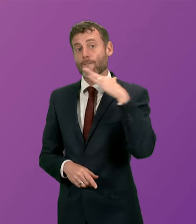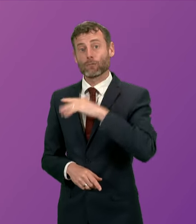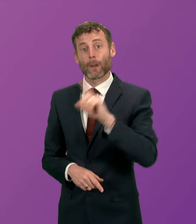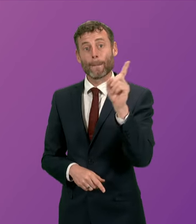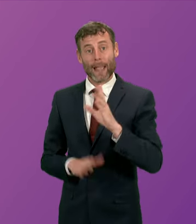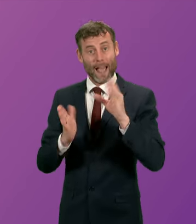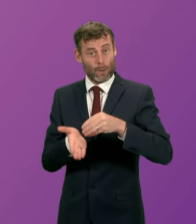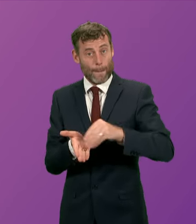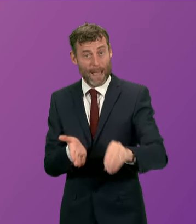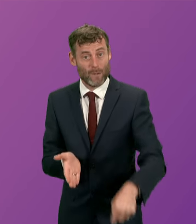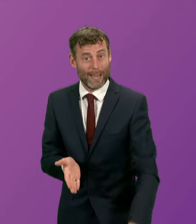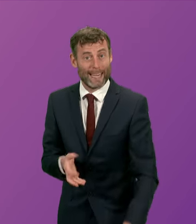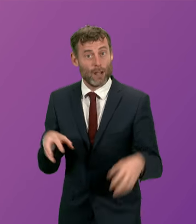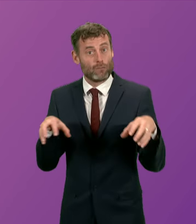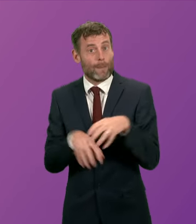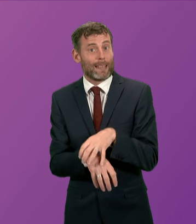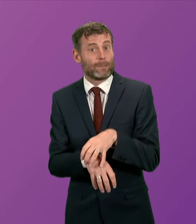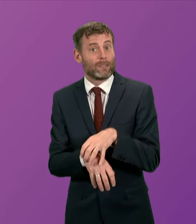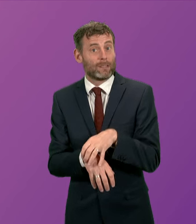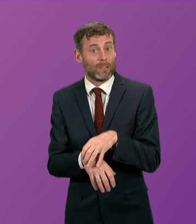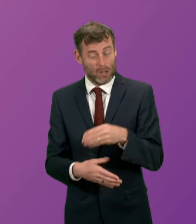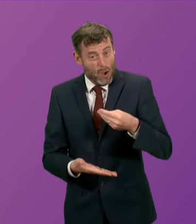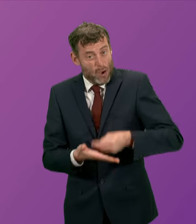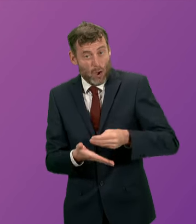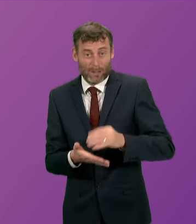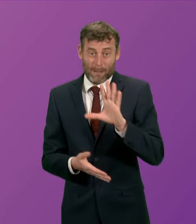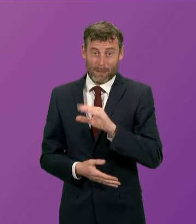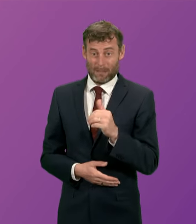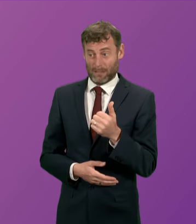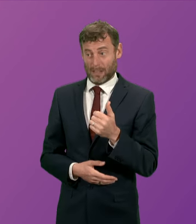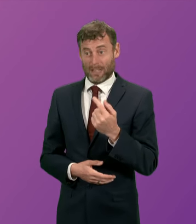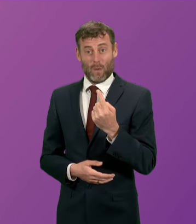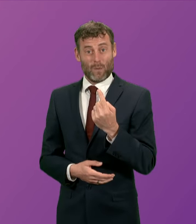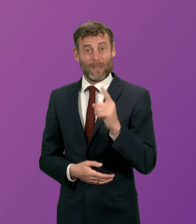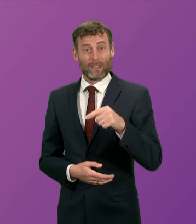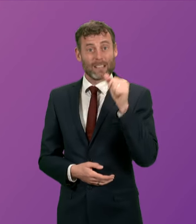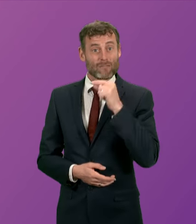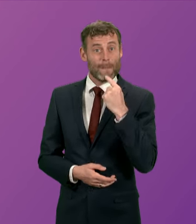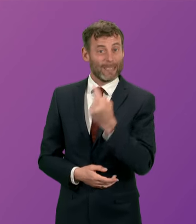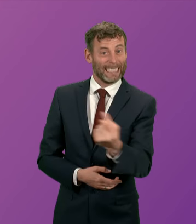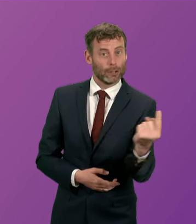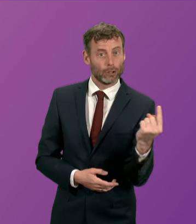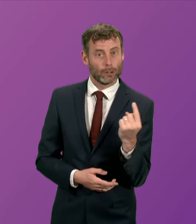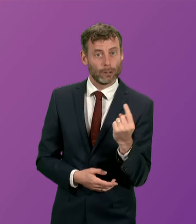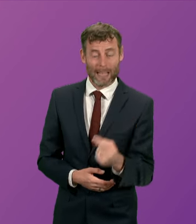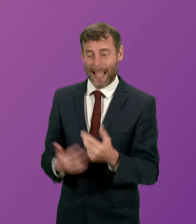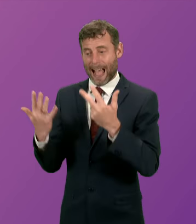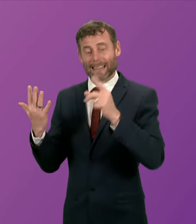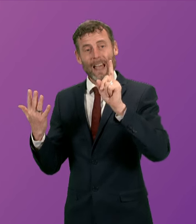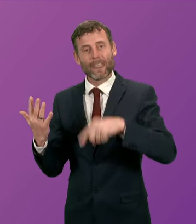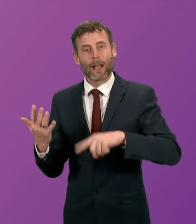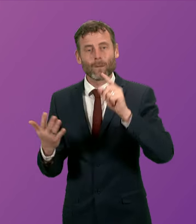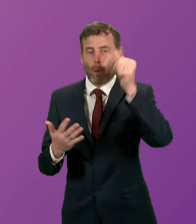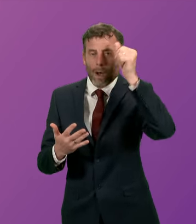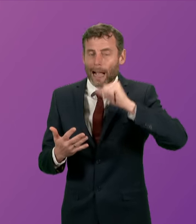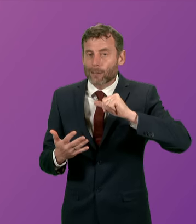knee replacements at a cost of nearly £16,000 each. 8,000 private operations for cataract, more than